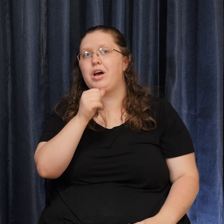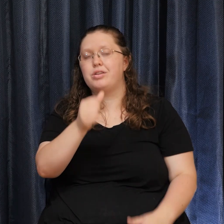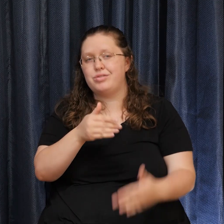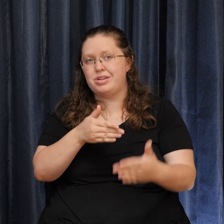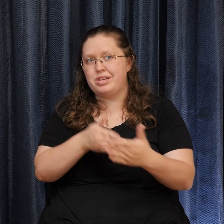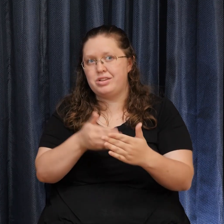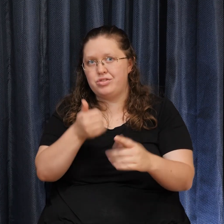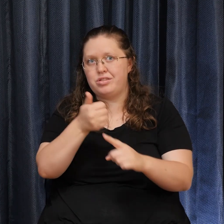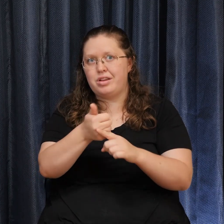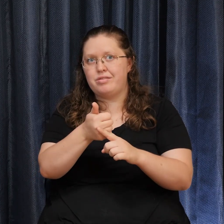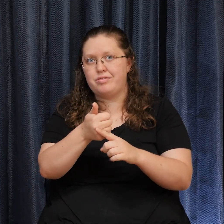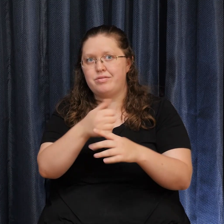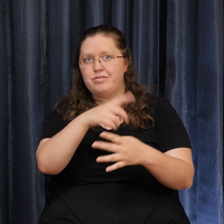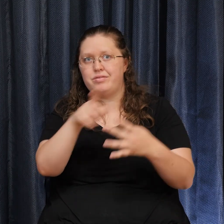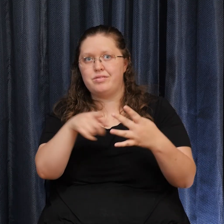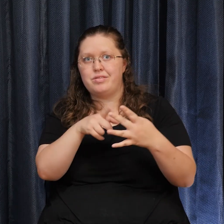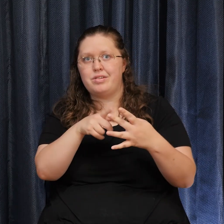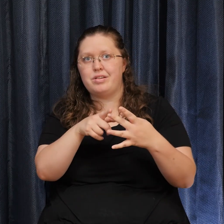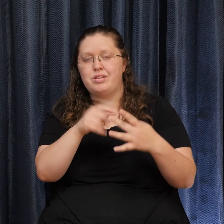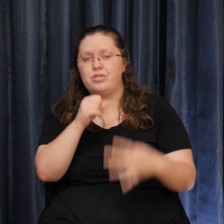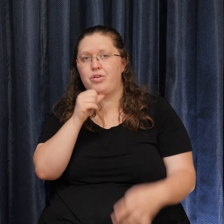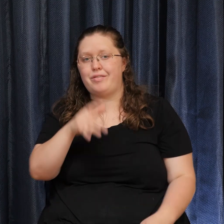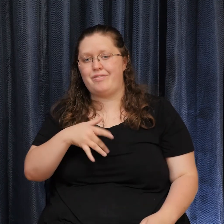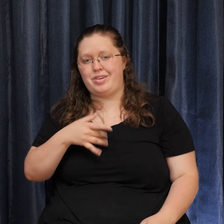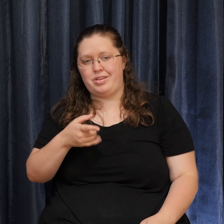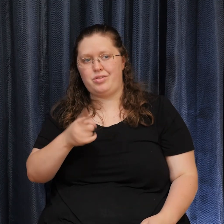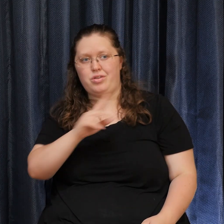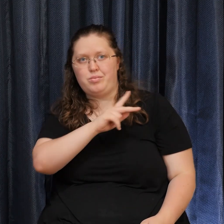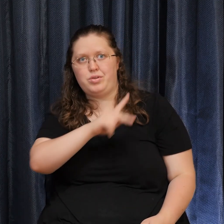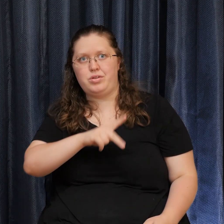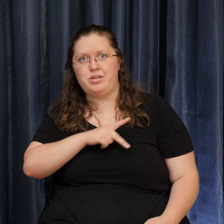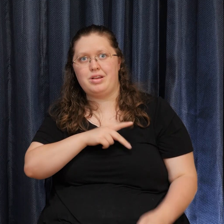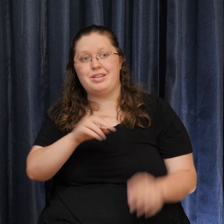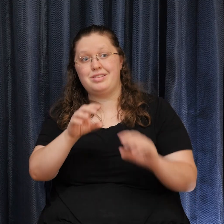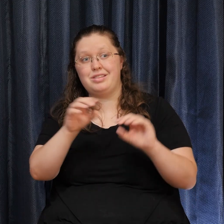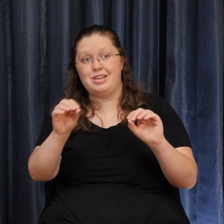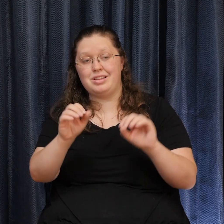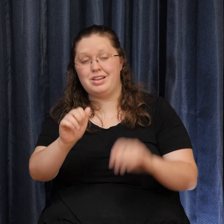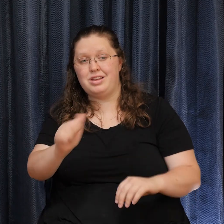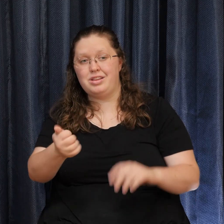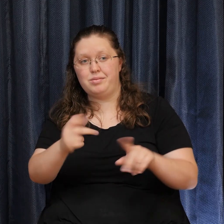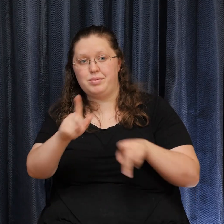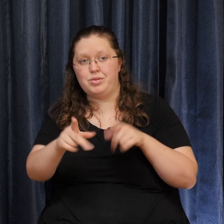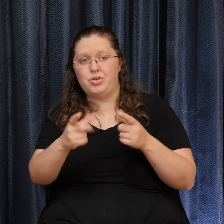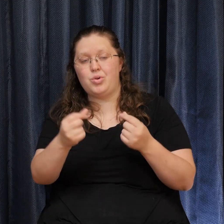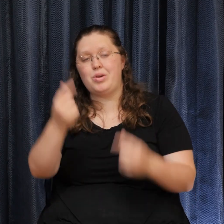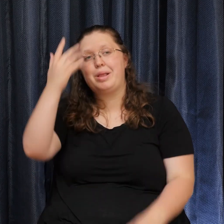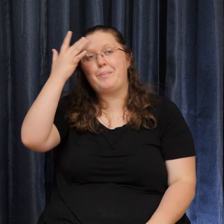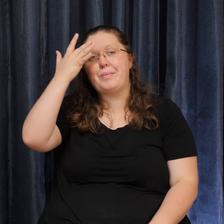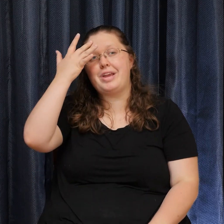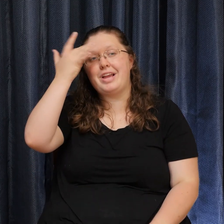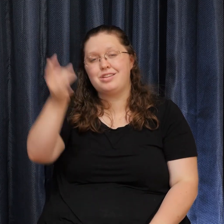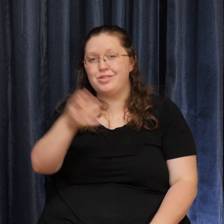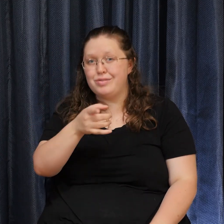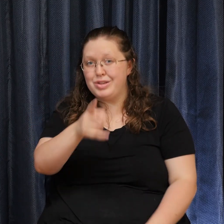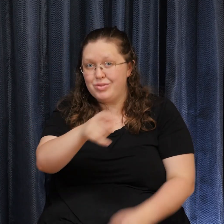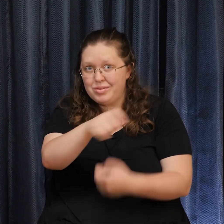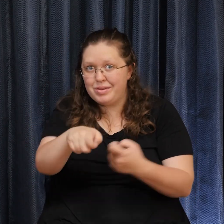Nothing other people Do is because of you He reminds us And number three Don't make assumptions Be courageous